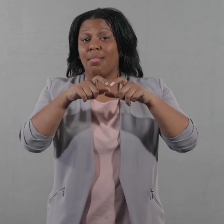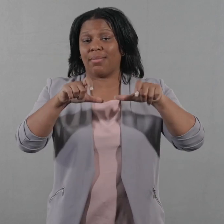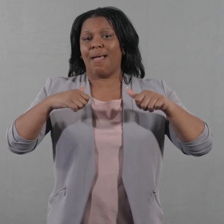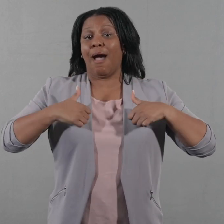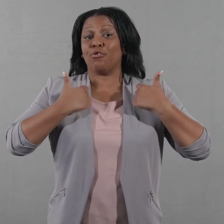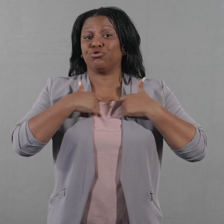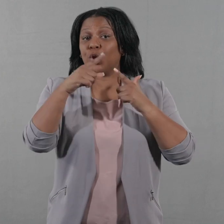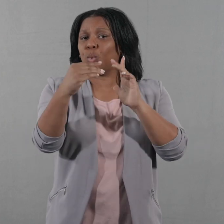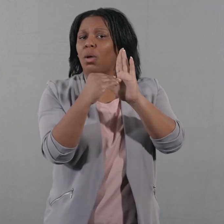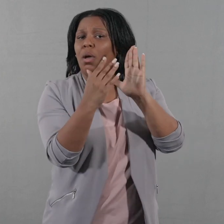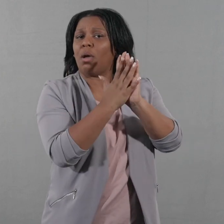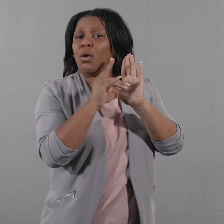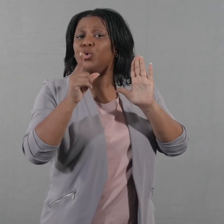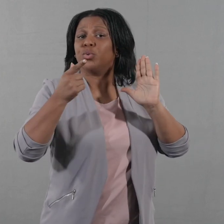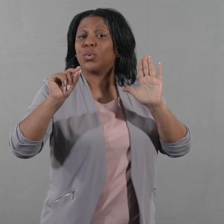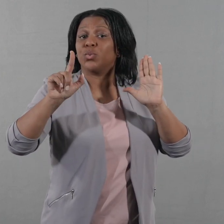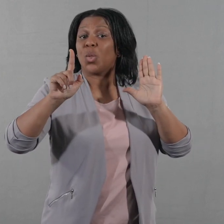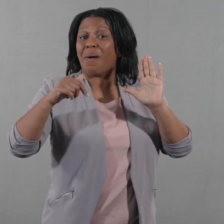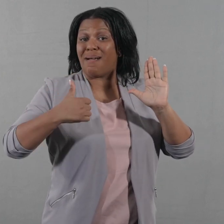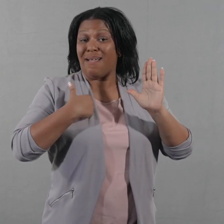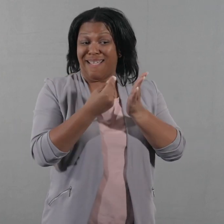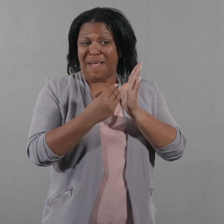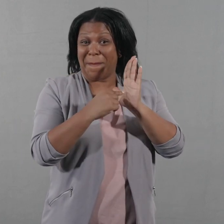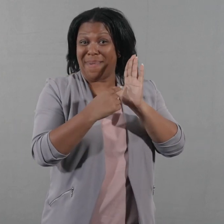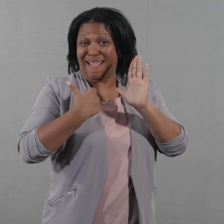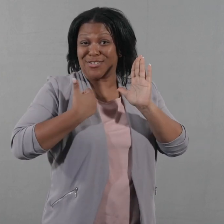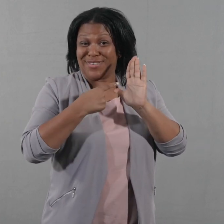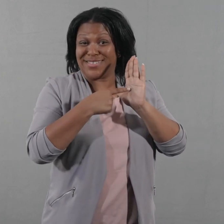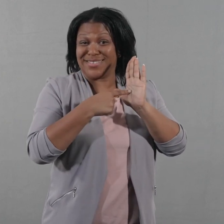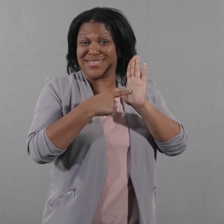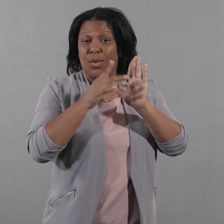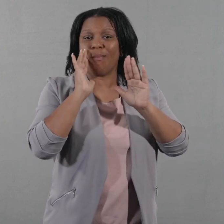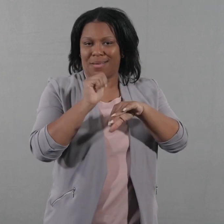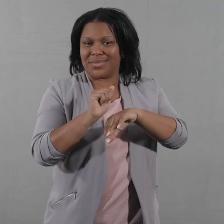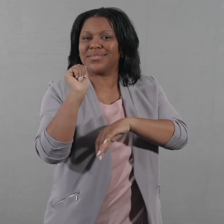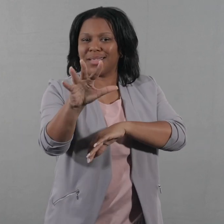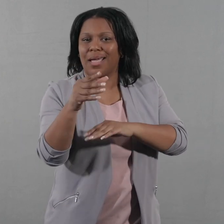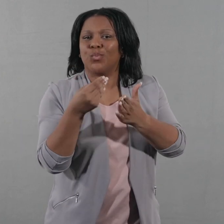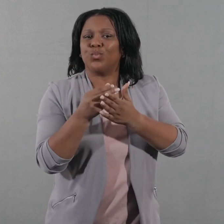on your 2021 Income Tax or Property Tax refund return